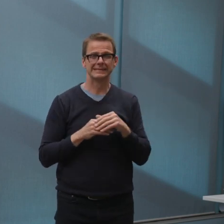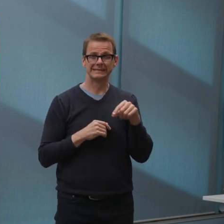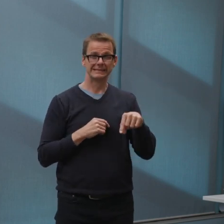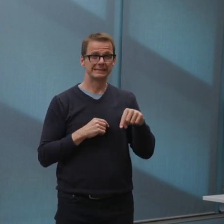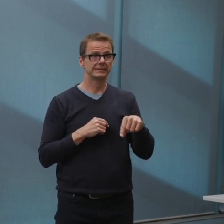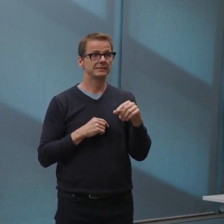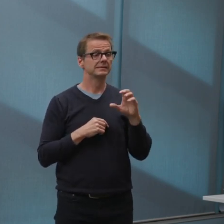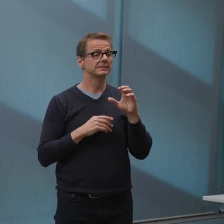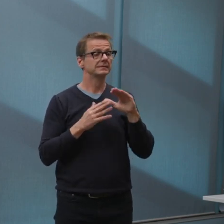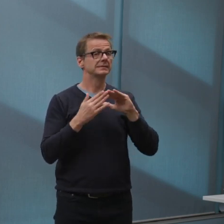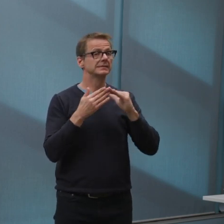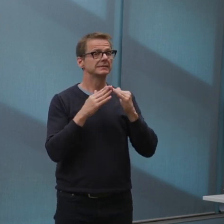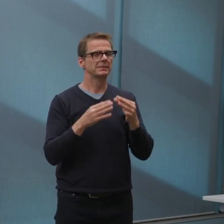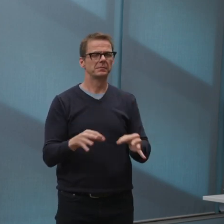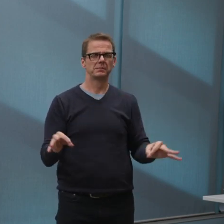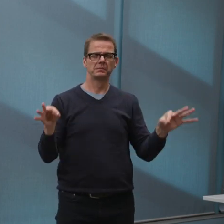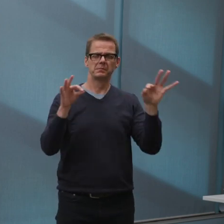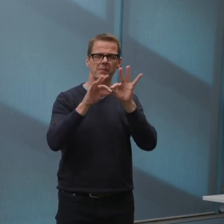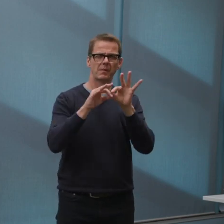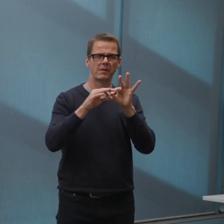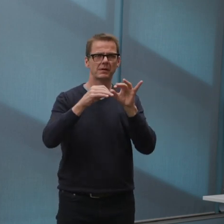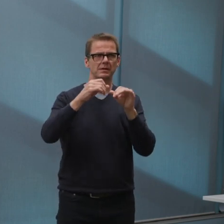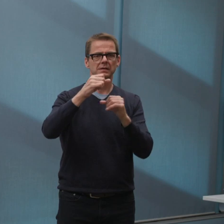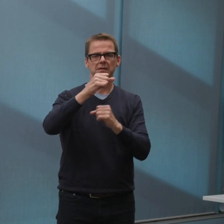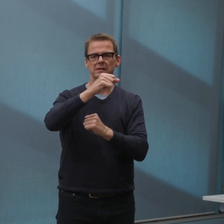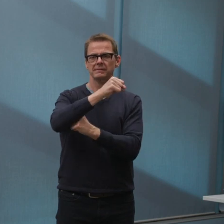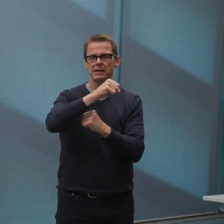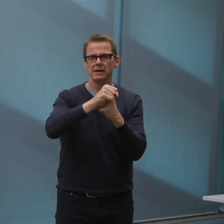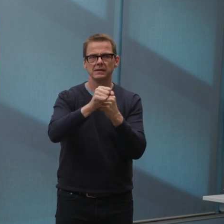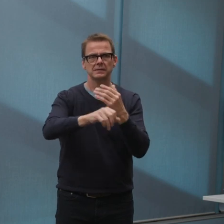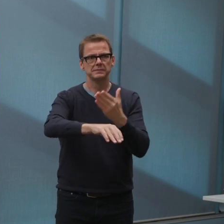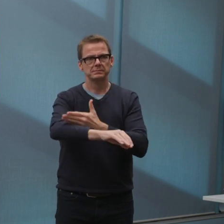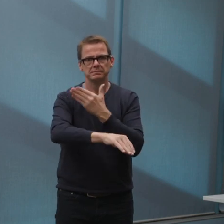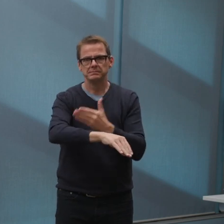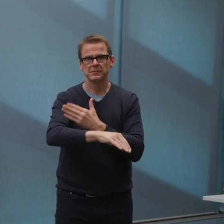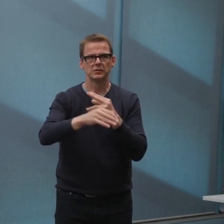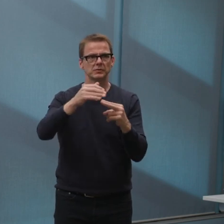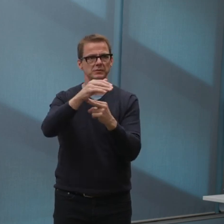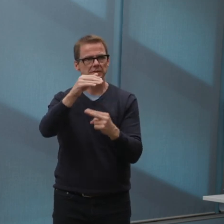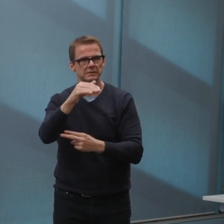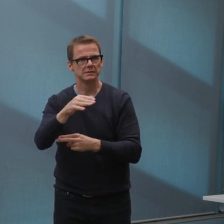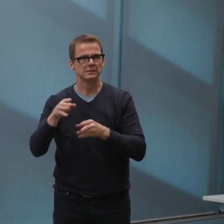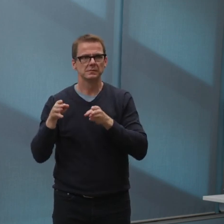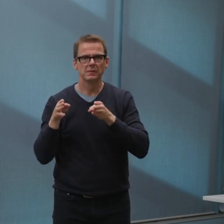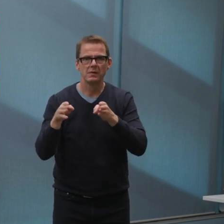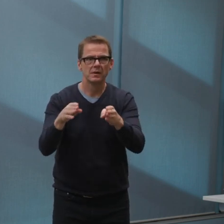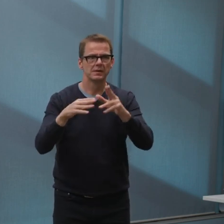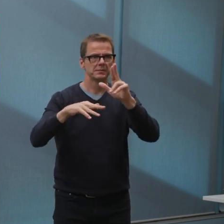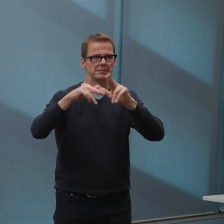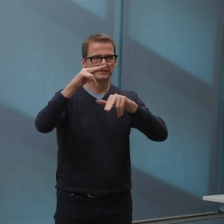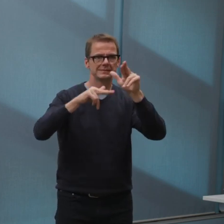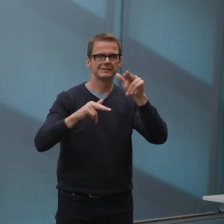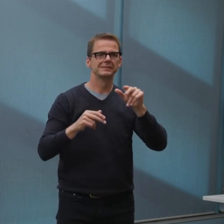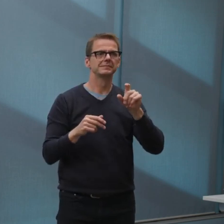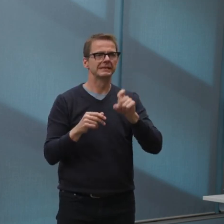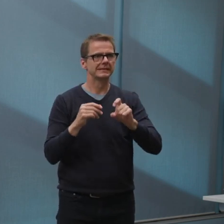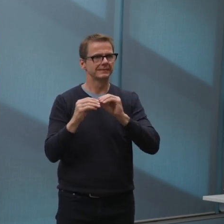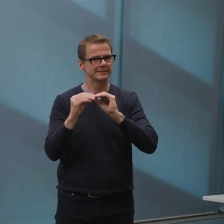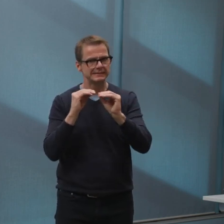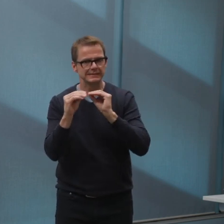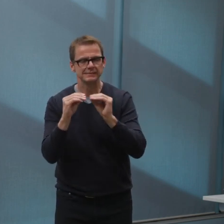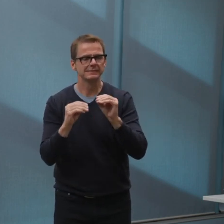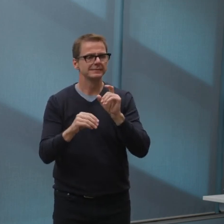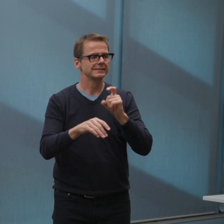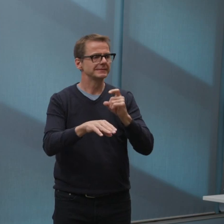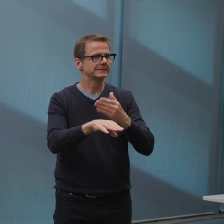felt differently this year with many more Edmontonians spending their days at home and off the roads. As much as possible, the city